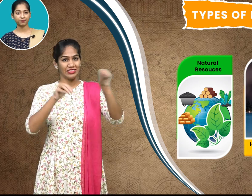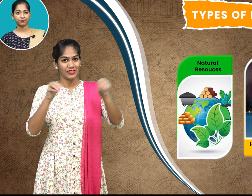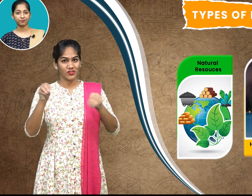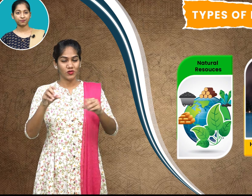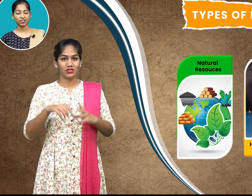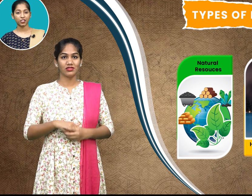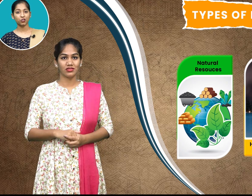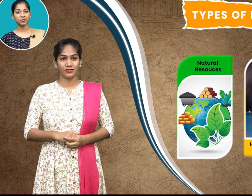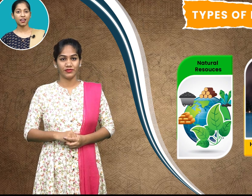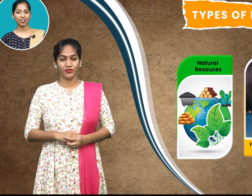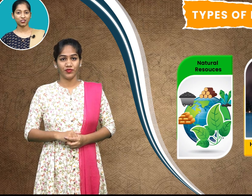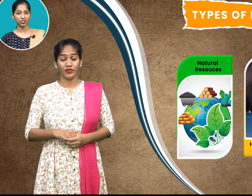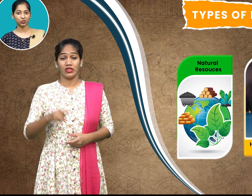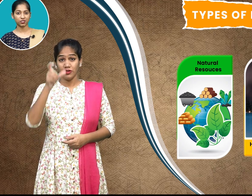human has a resource